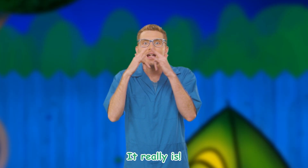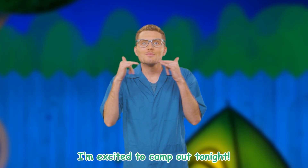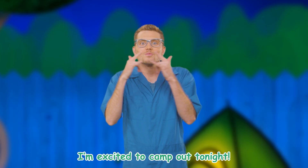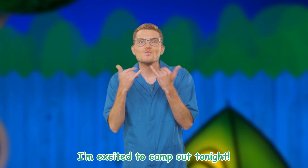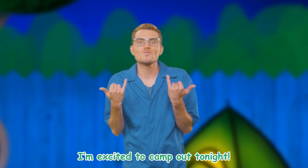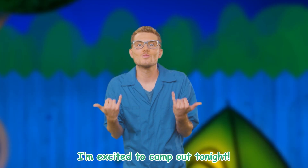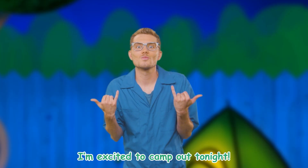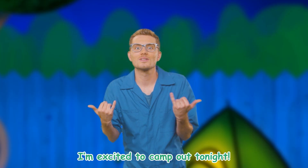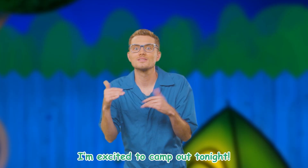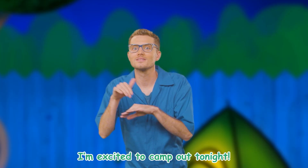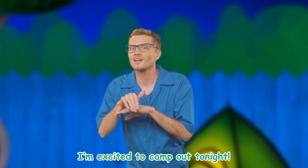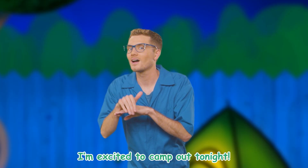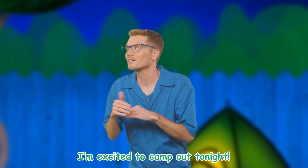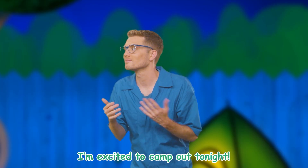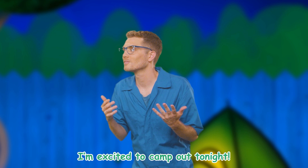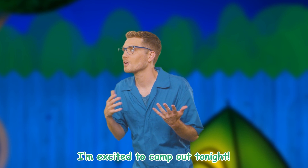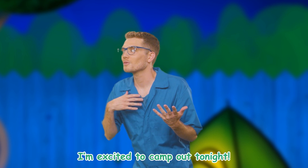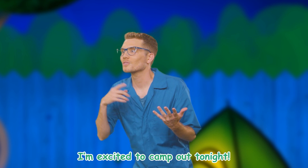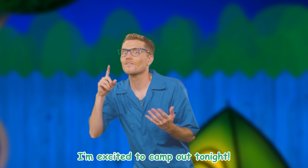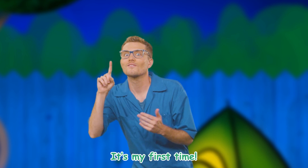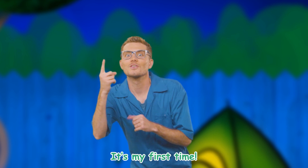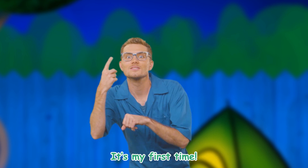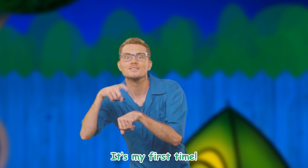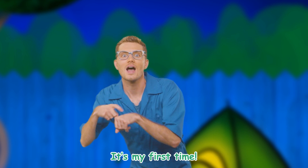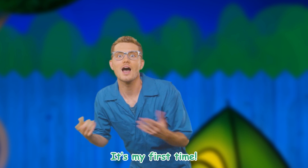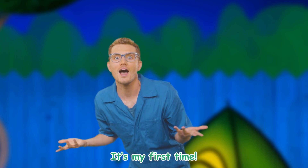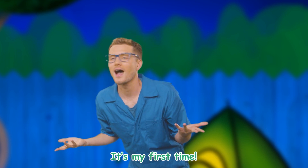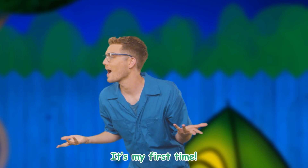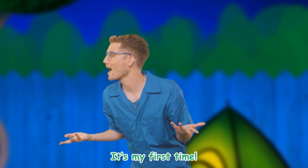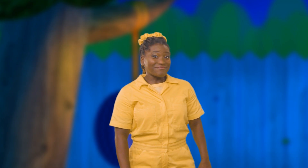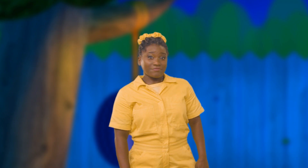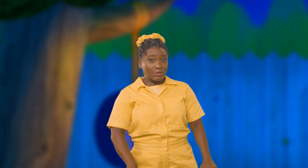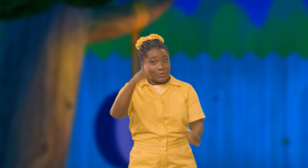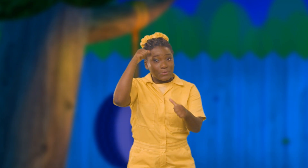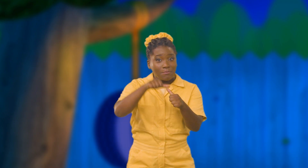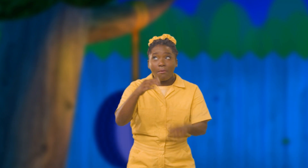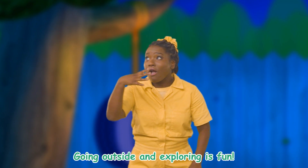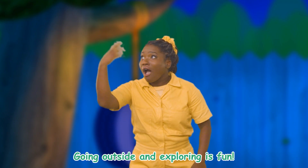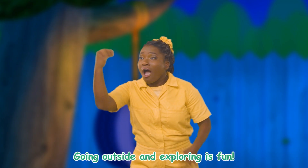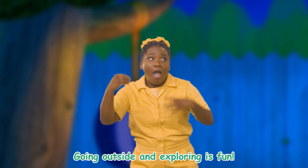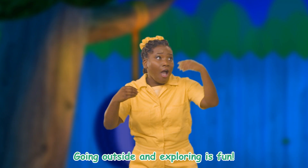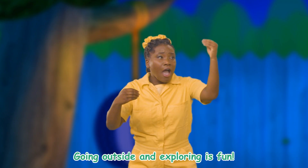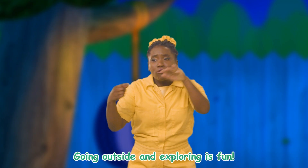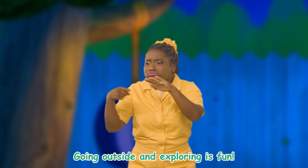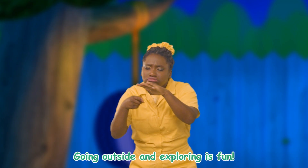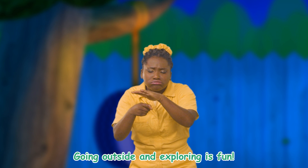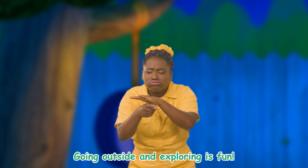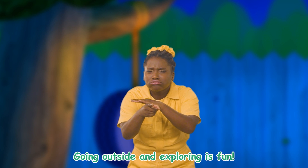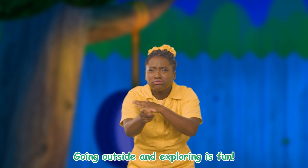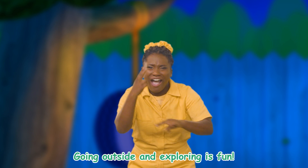I'm excited to camp out tonight It's my first time Going outside and exploring is fun